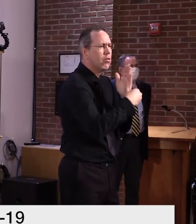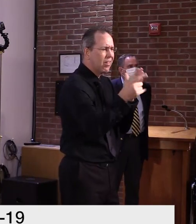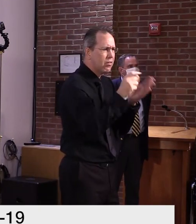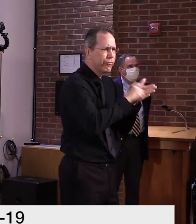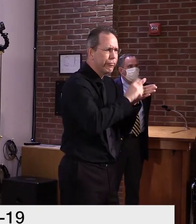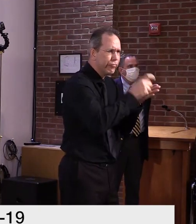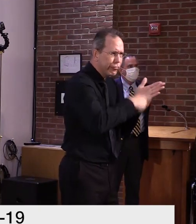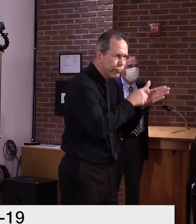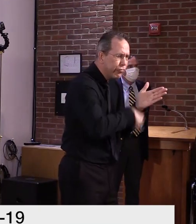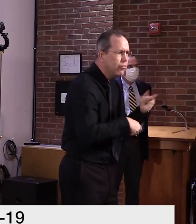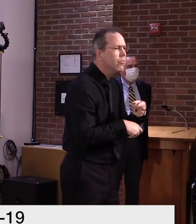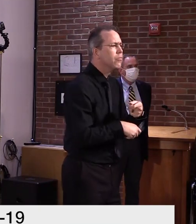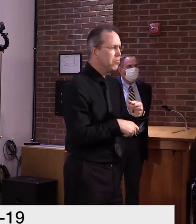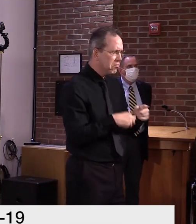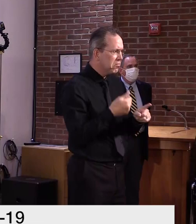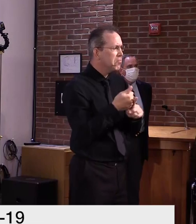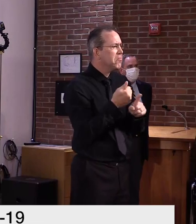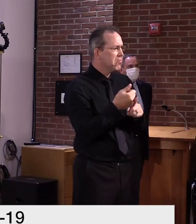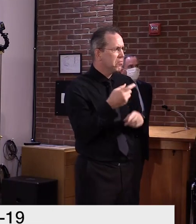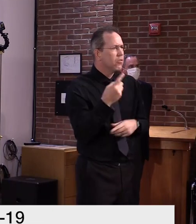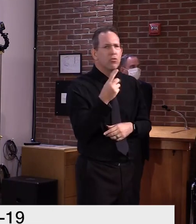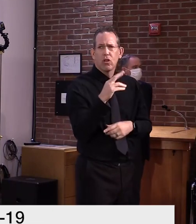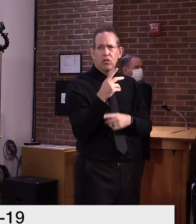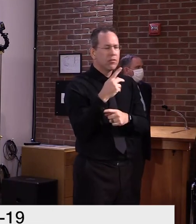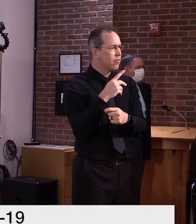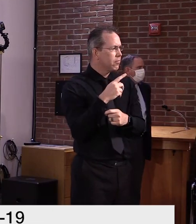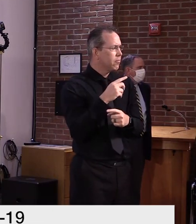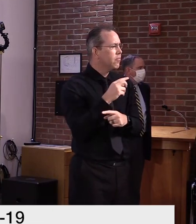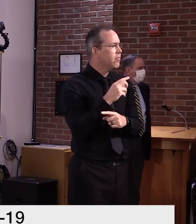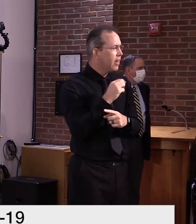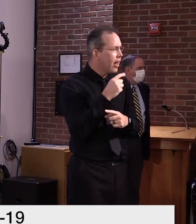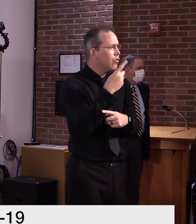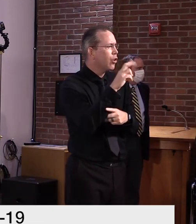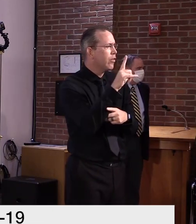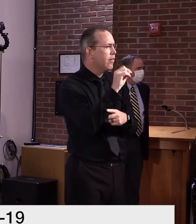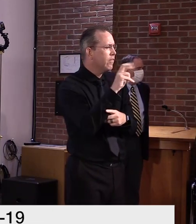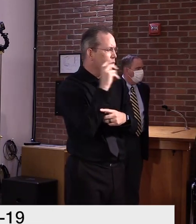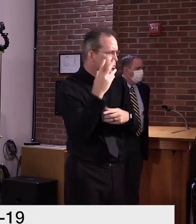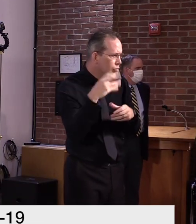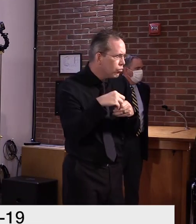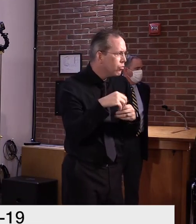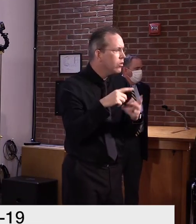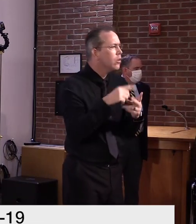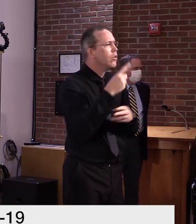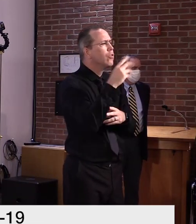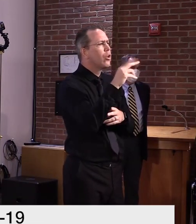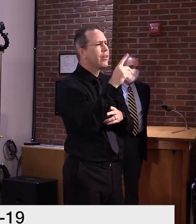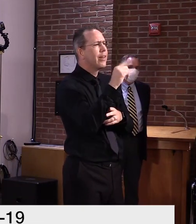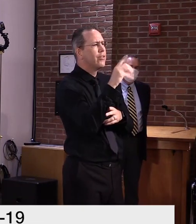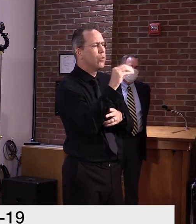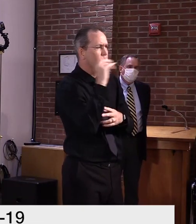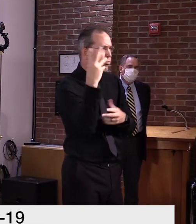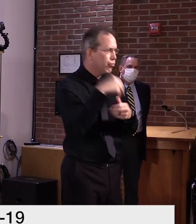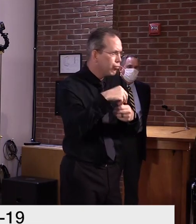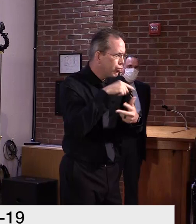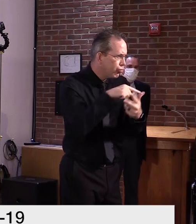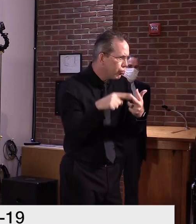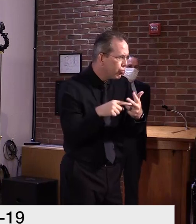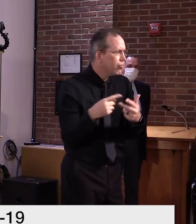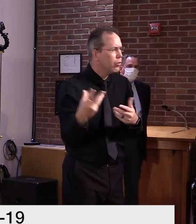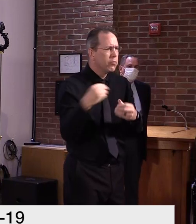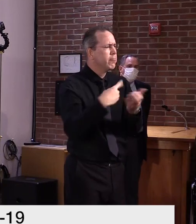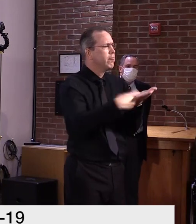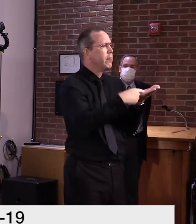as always, and Dr. Kelso, our state epidemiologists, to talk about their role in developing